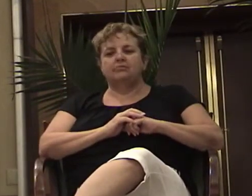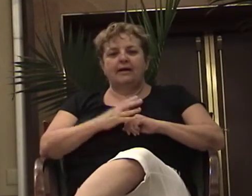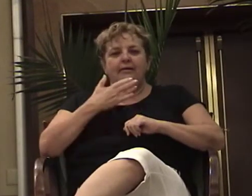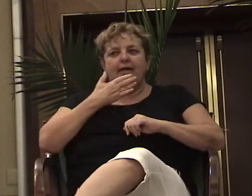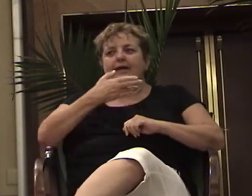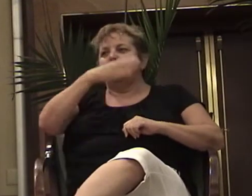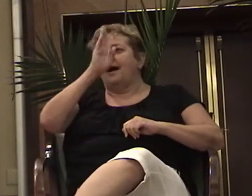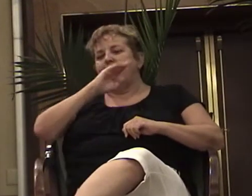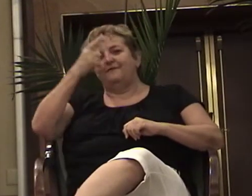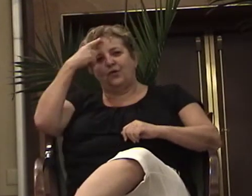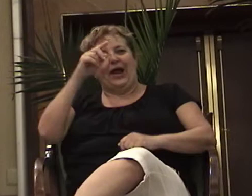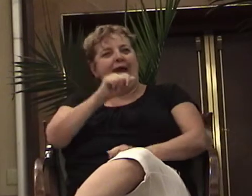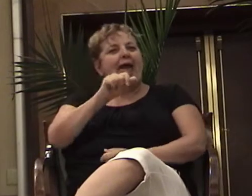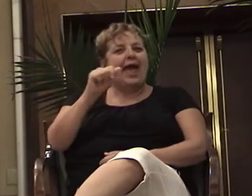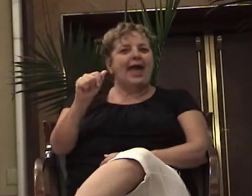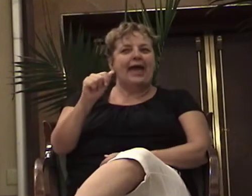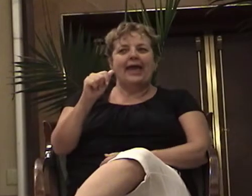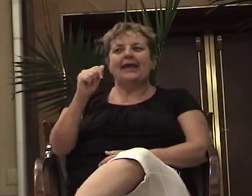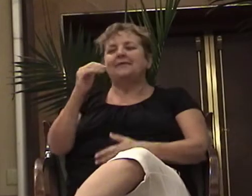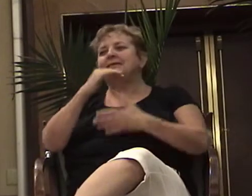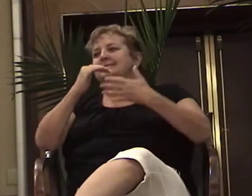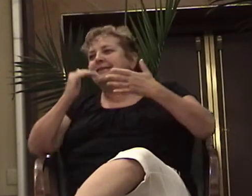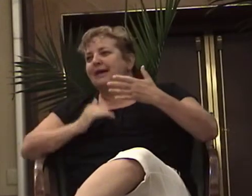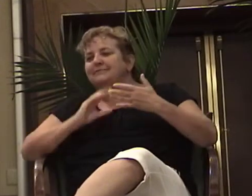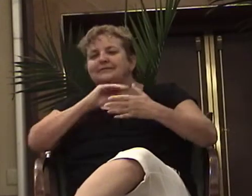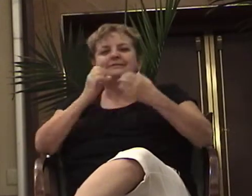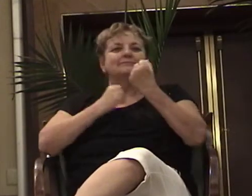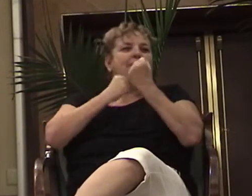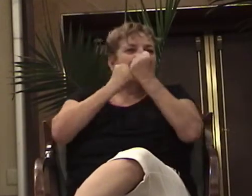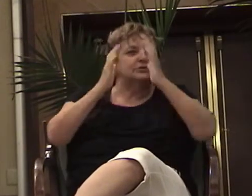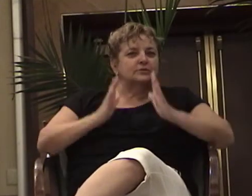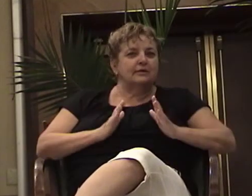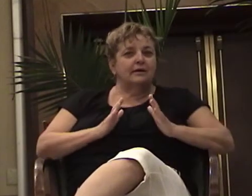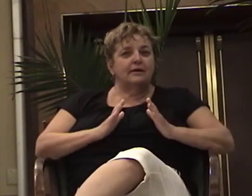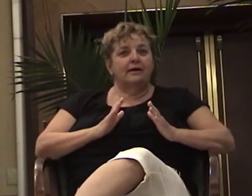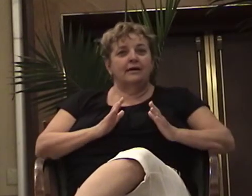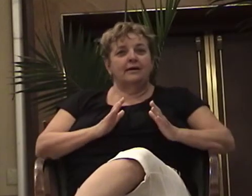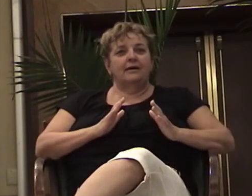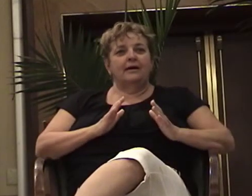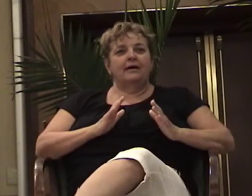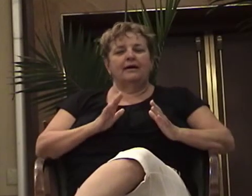book and the steps and sponsorship. I found out that that turned out to be a little pattern for me, actually.